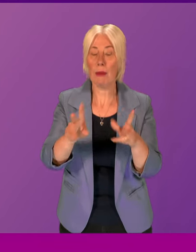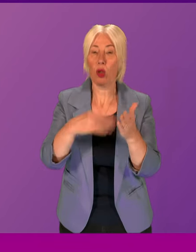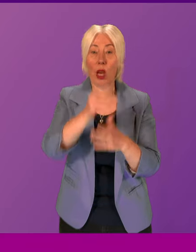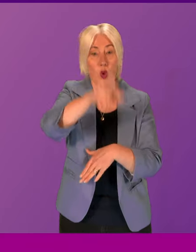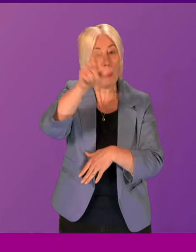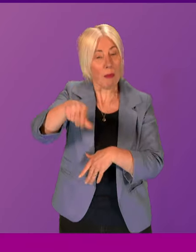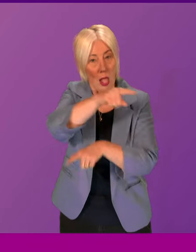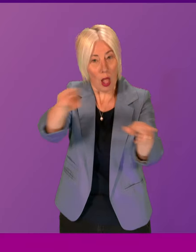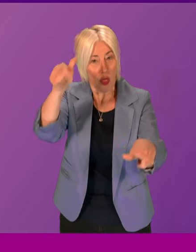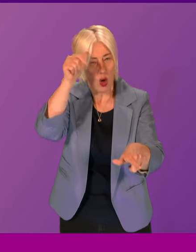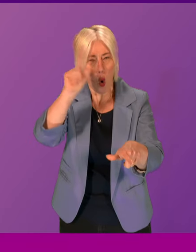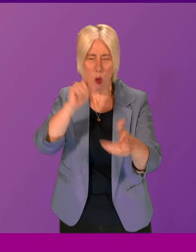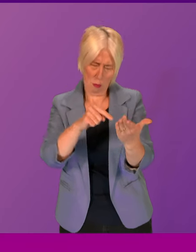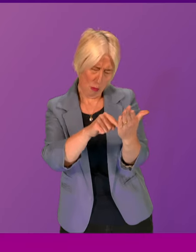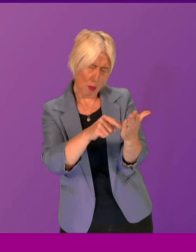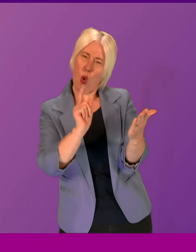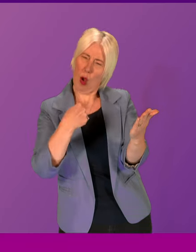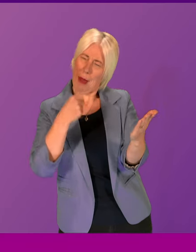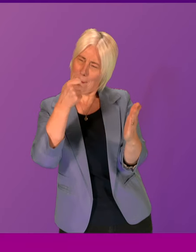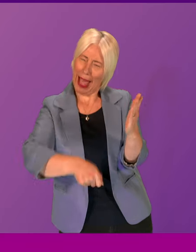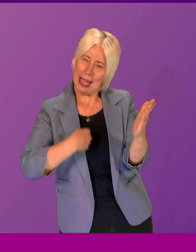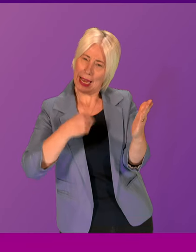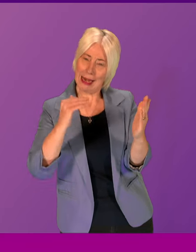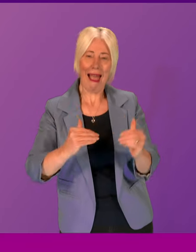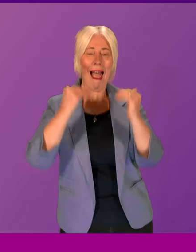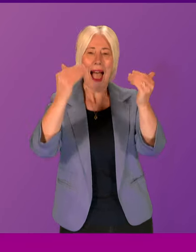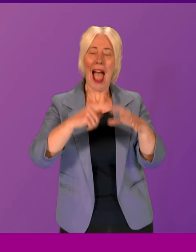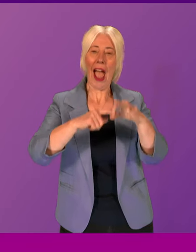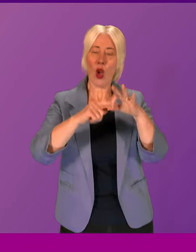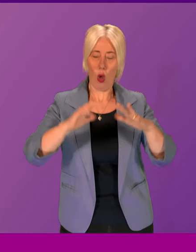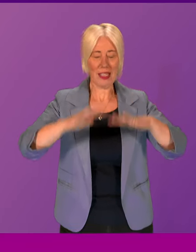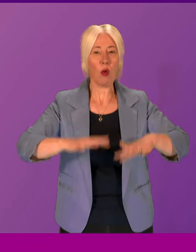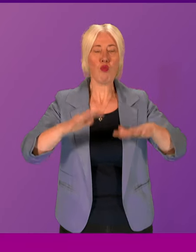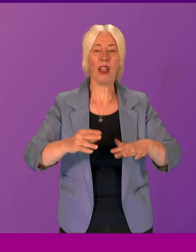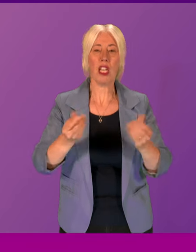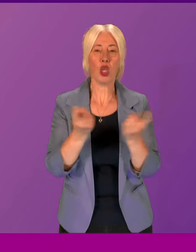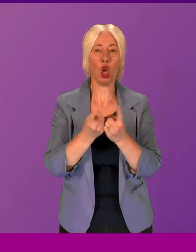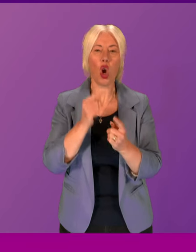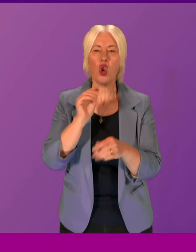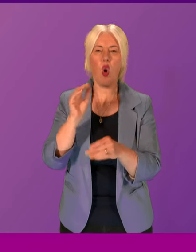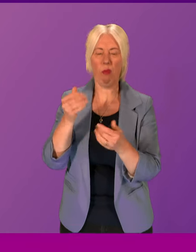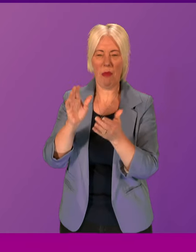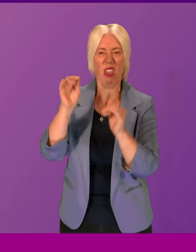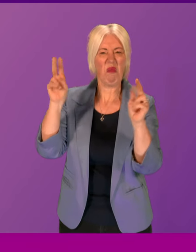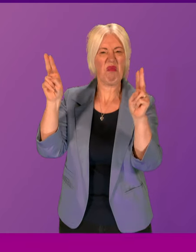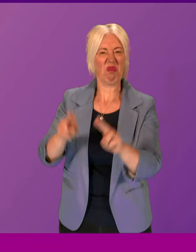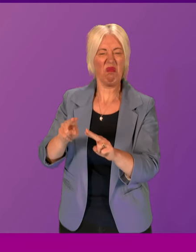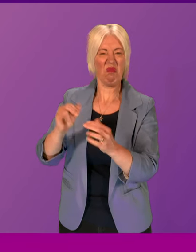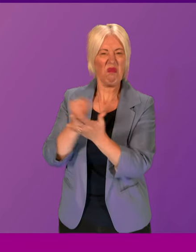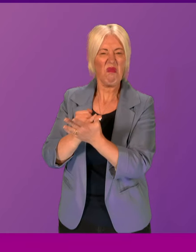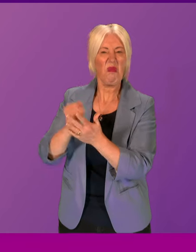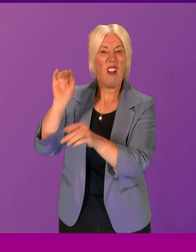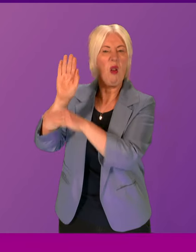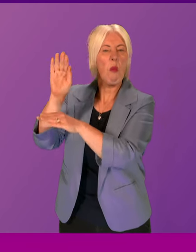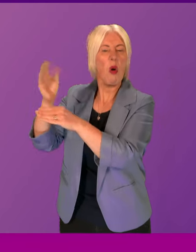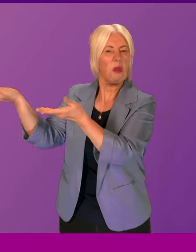know what they are buying. They're buying high-quality British produce over imported goods that don't meet UK welfare standards. Does